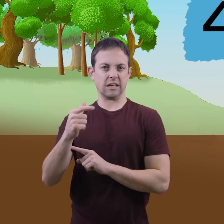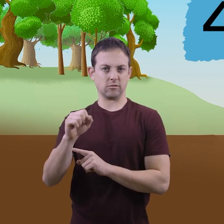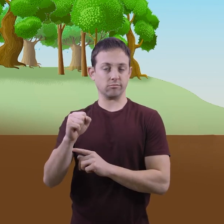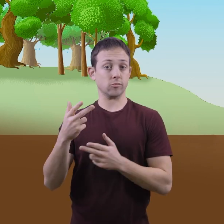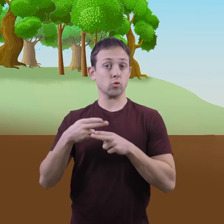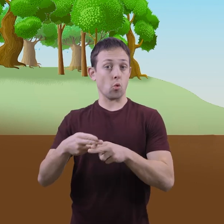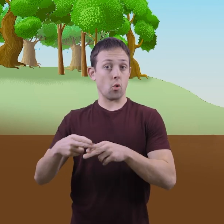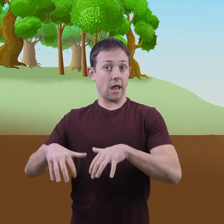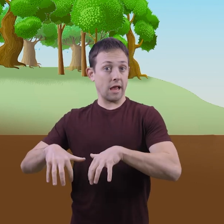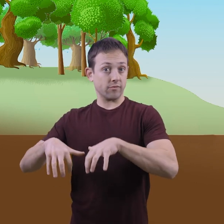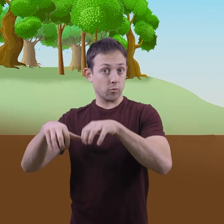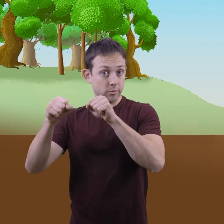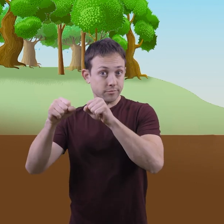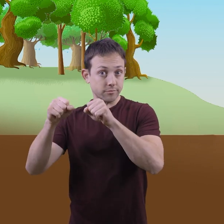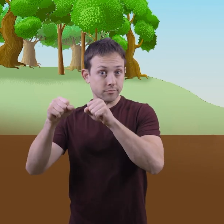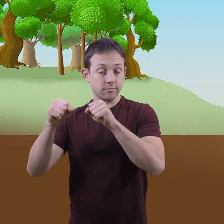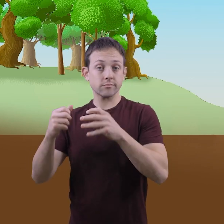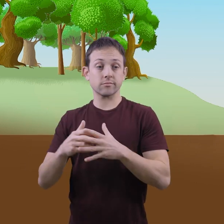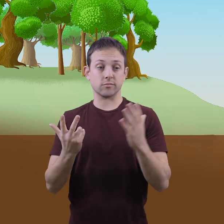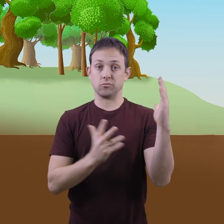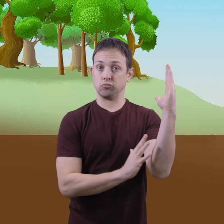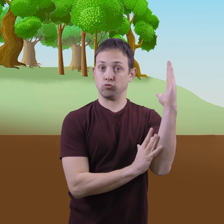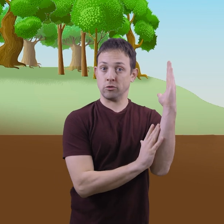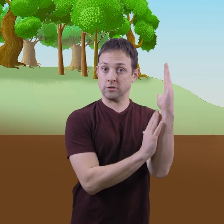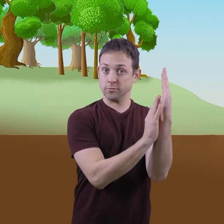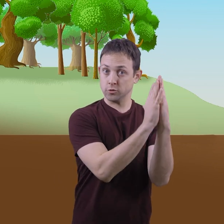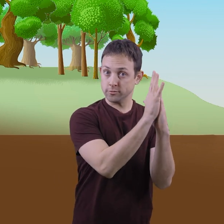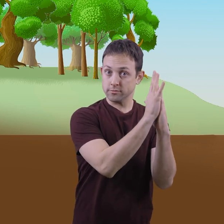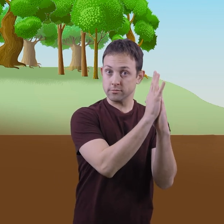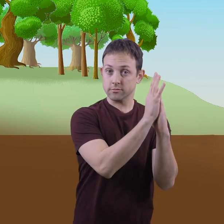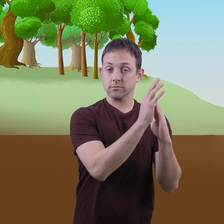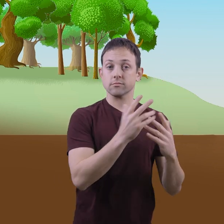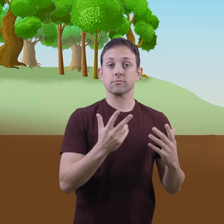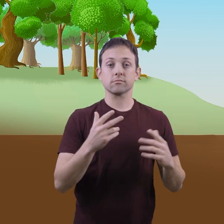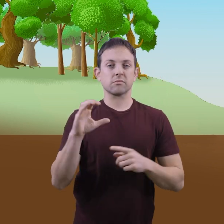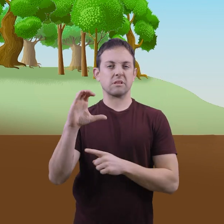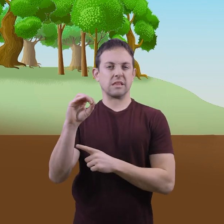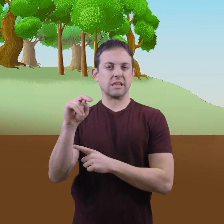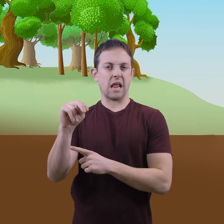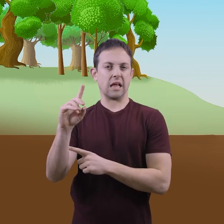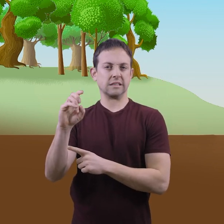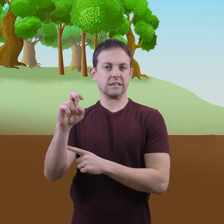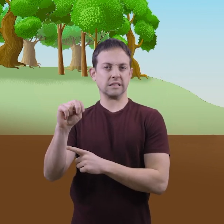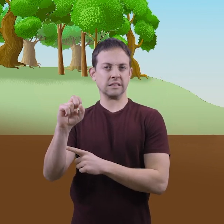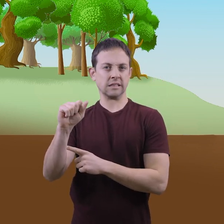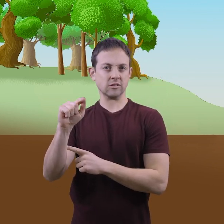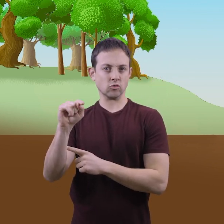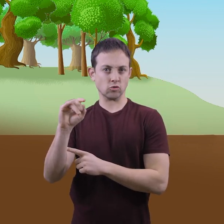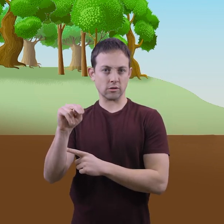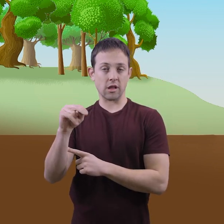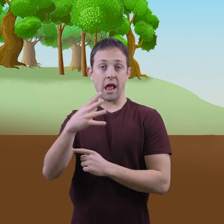evaporation, transpiration, condensation, and